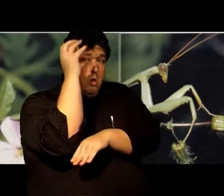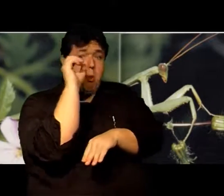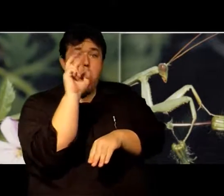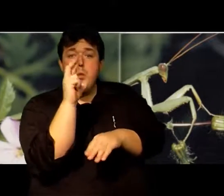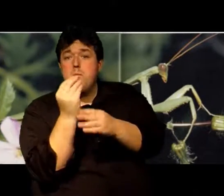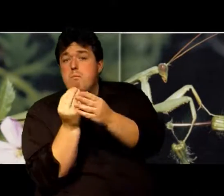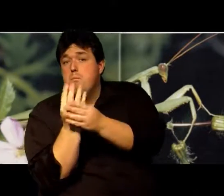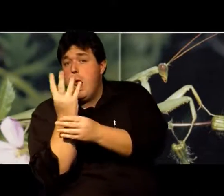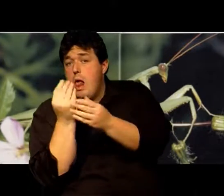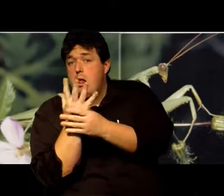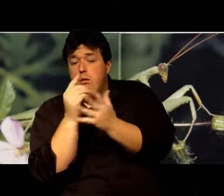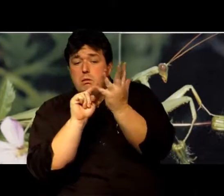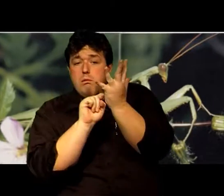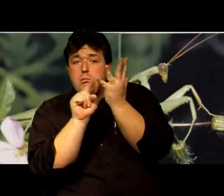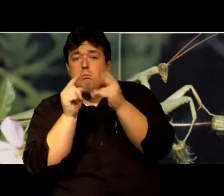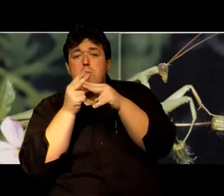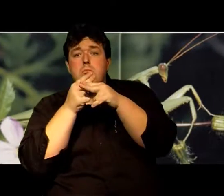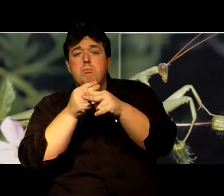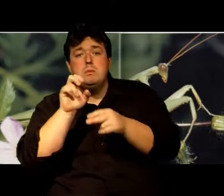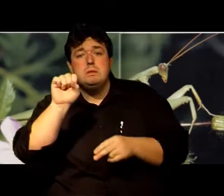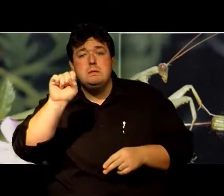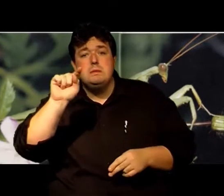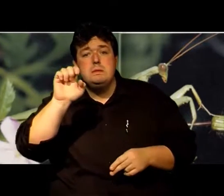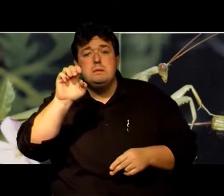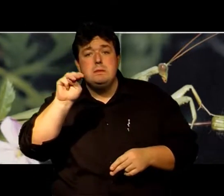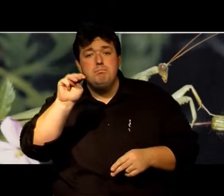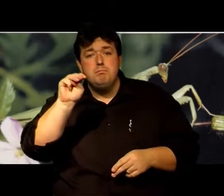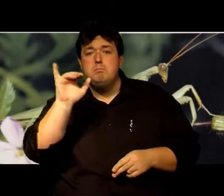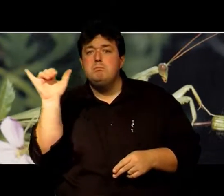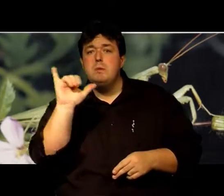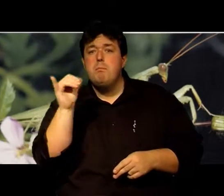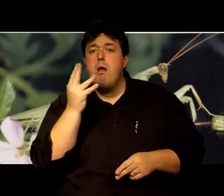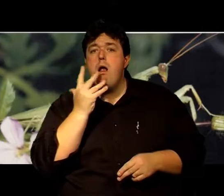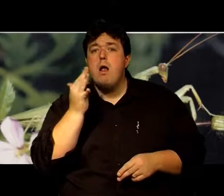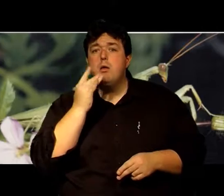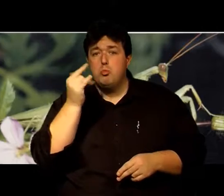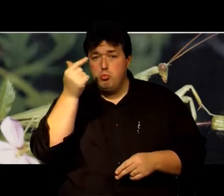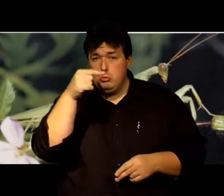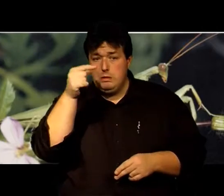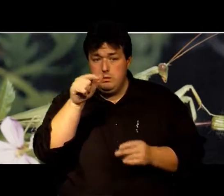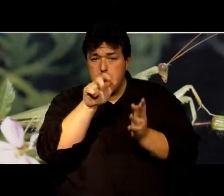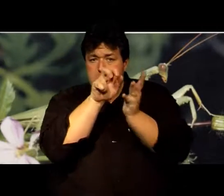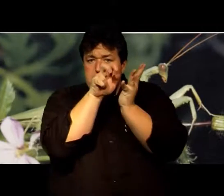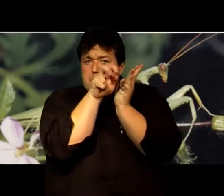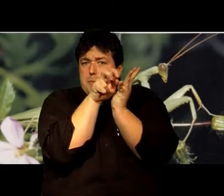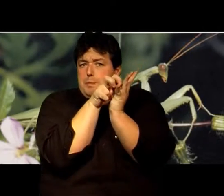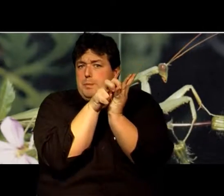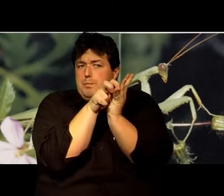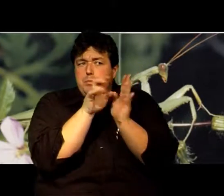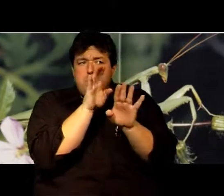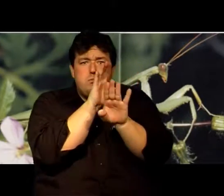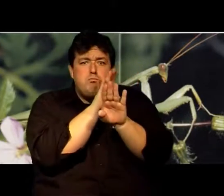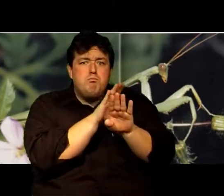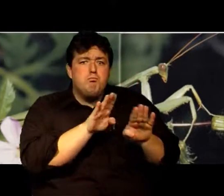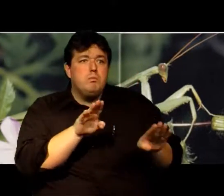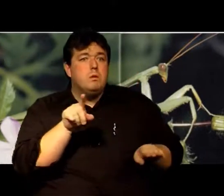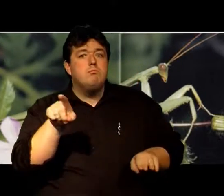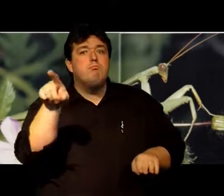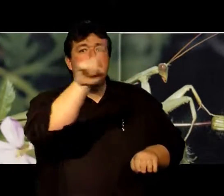He hides in a tree Or in other plants Sits on the stem That's color green Very, very